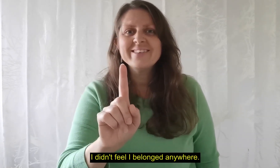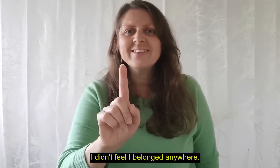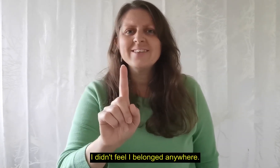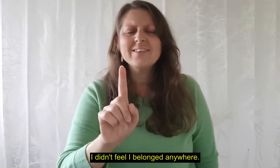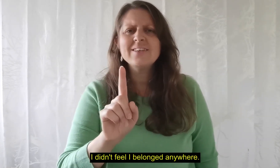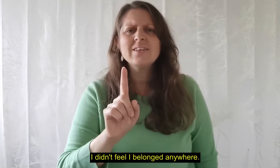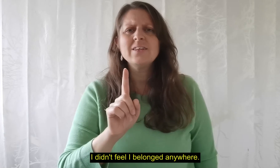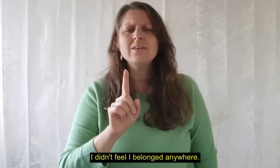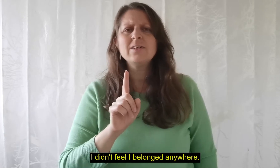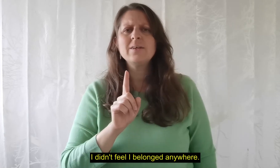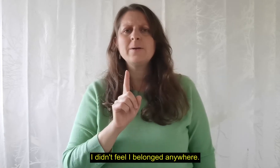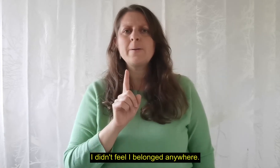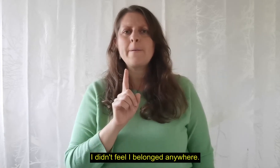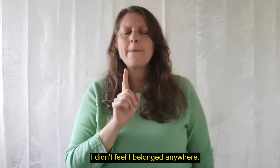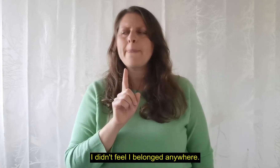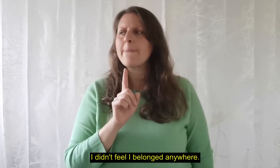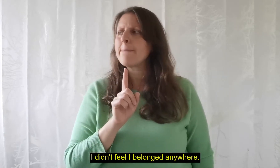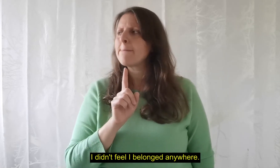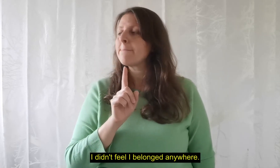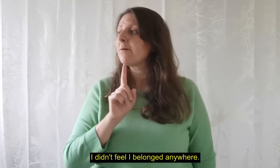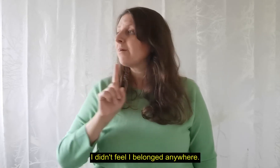I didn't feel I belonged anywhere